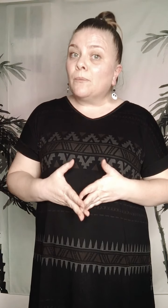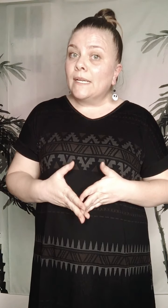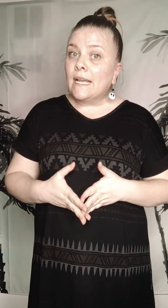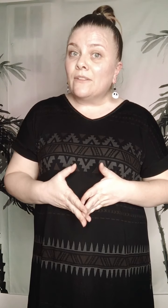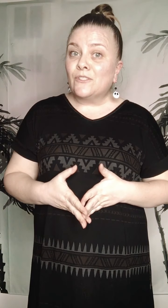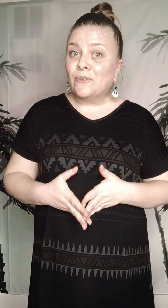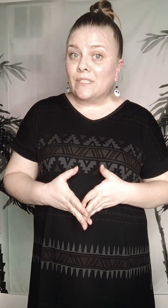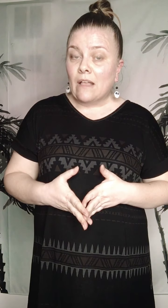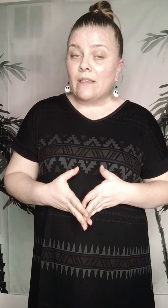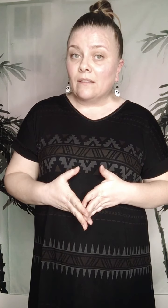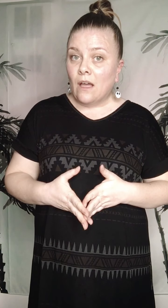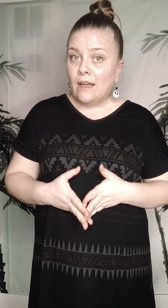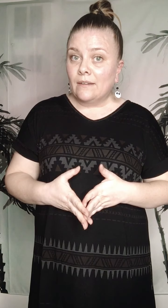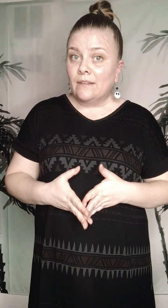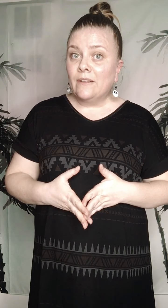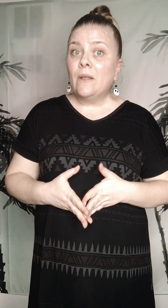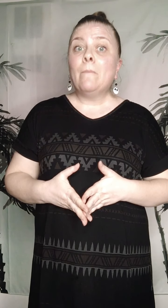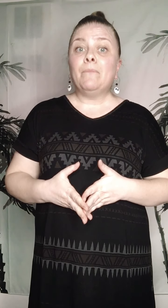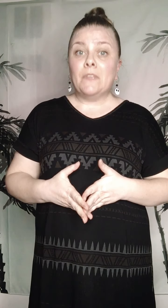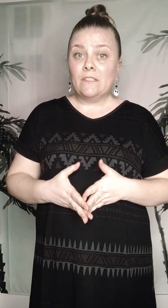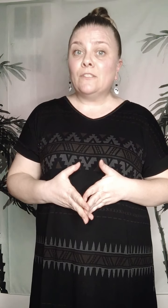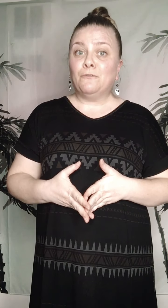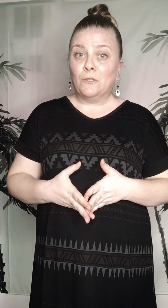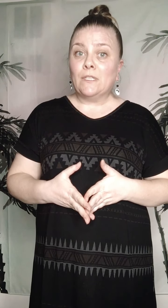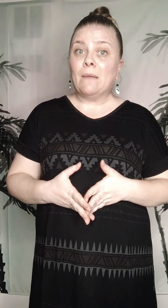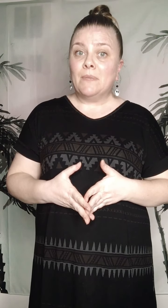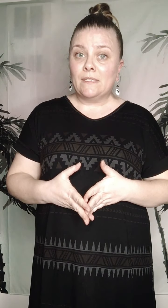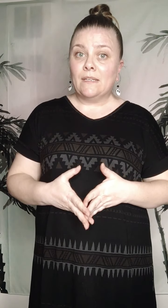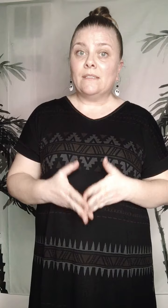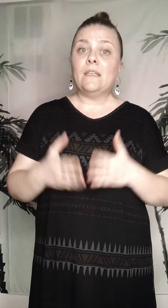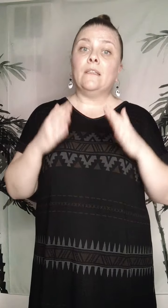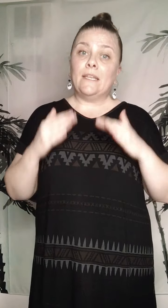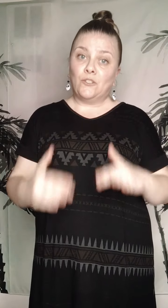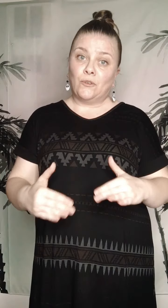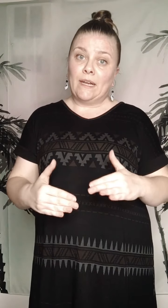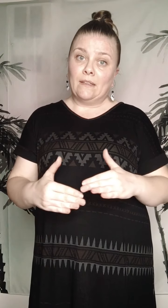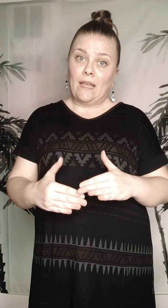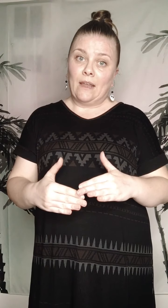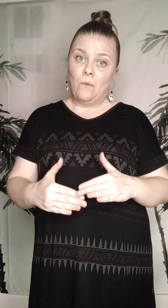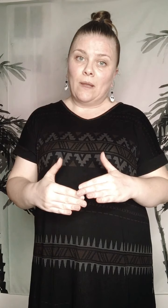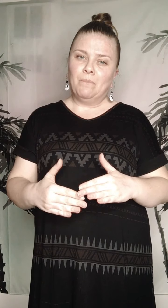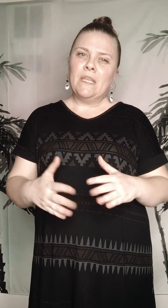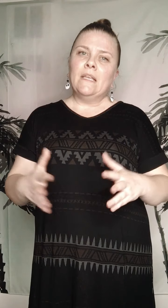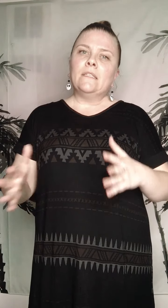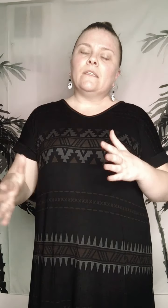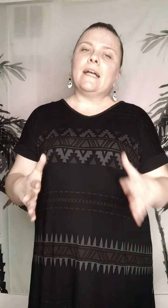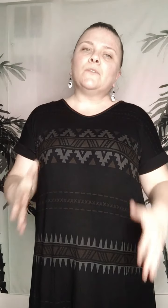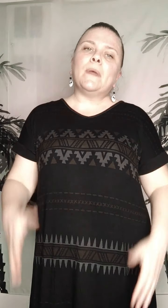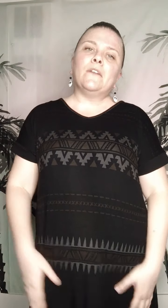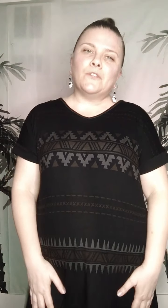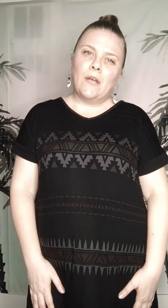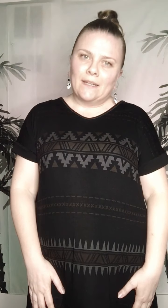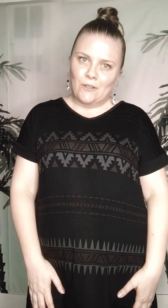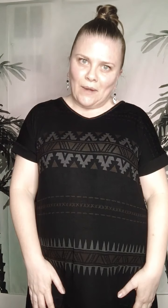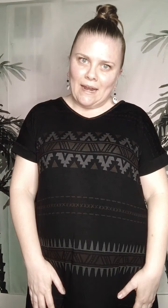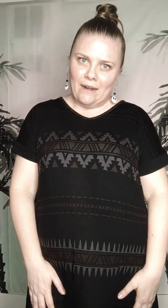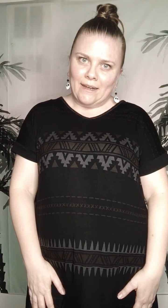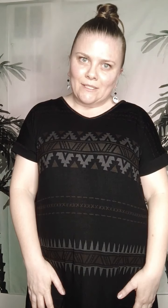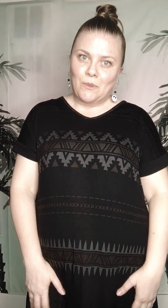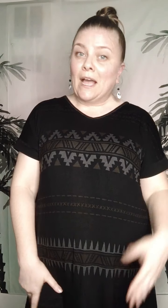retailers who are selling a lot, this is a full-time business and they treat it like one. So that's why there's a lot of gray areas with how